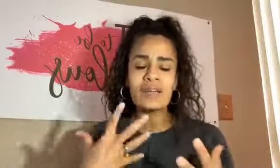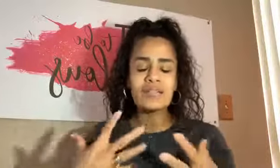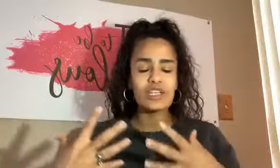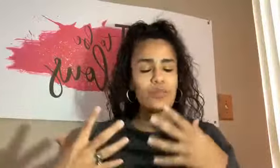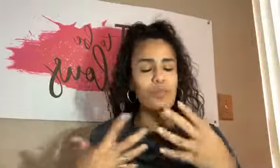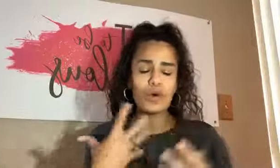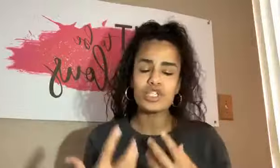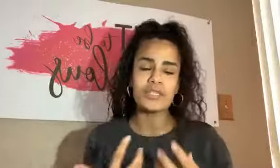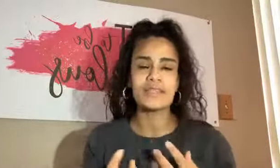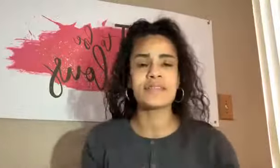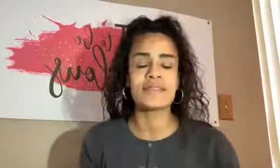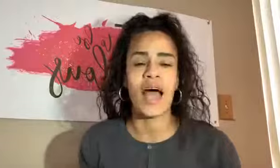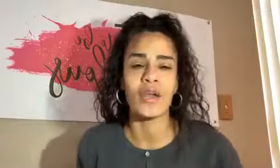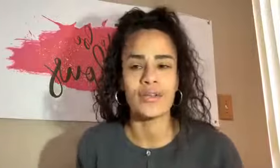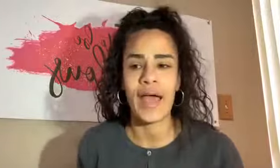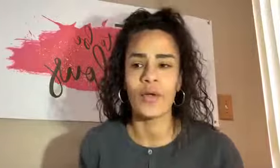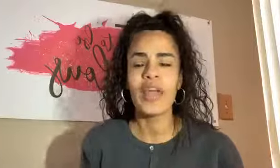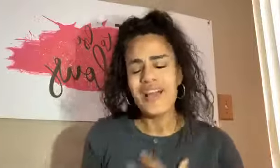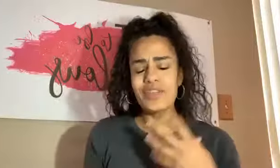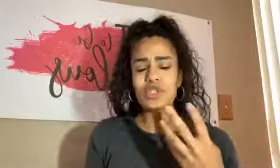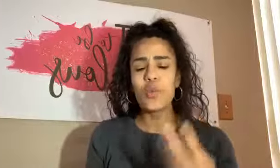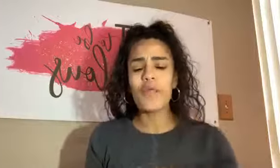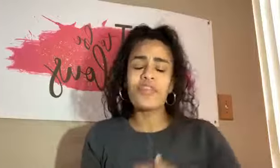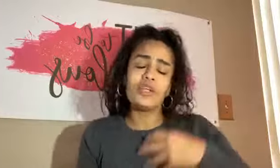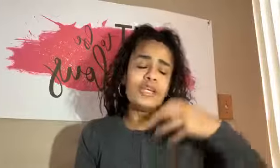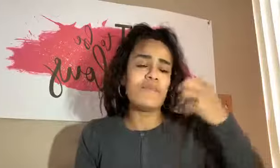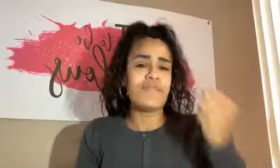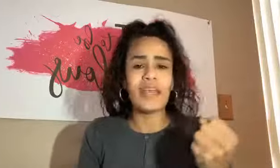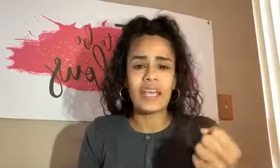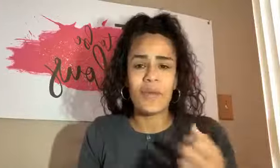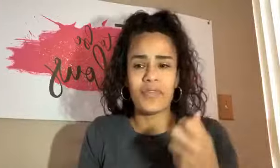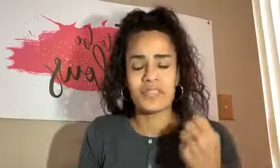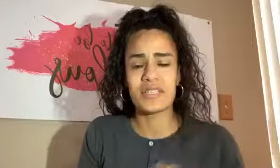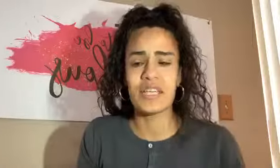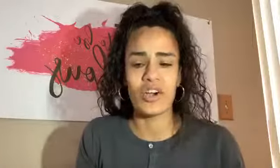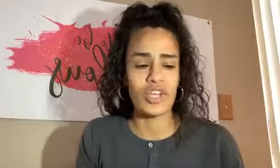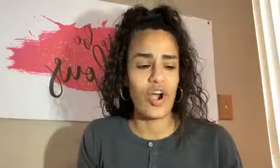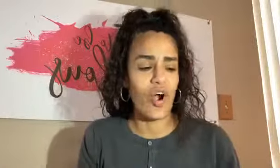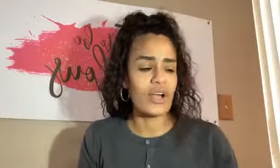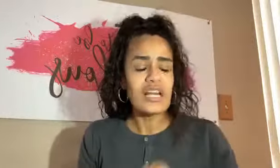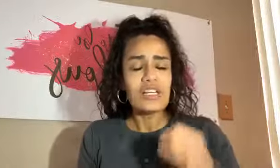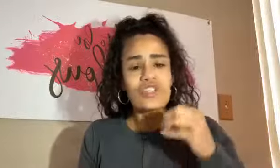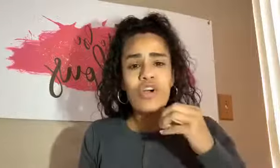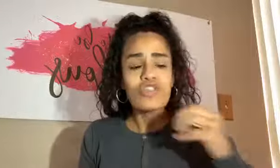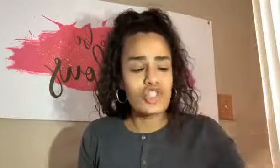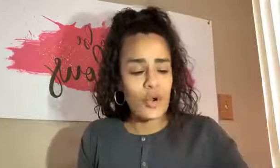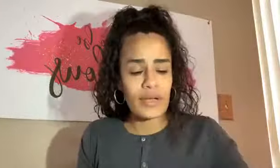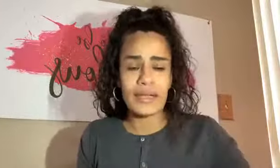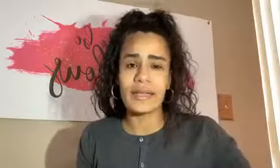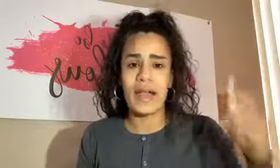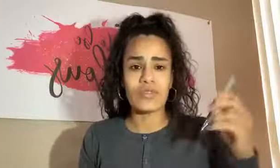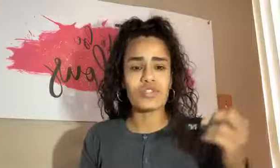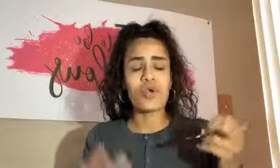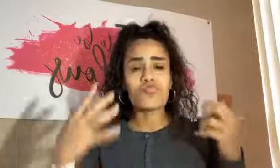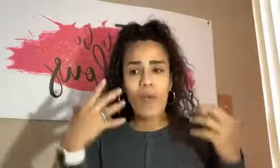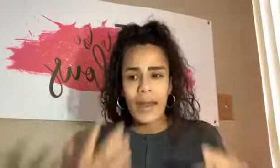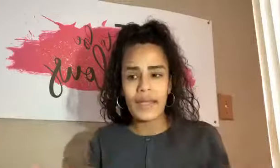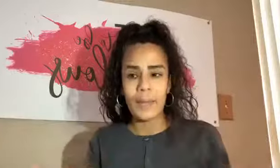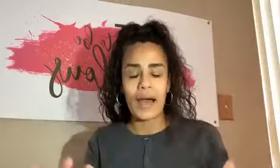continue pushing this desire down. This one thing you keep thinking about that's sitting on your heart. Start journaling it out. Start writing about